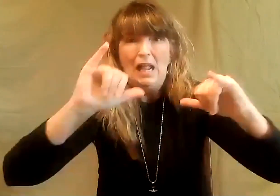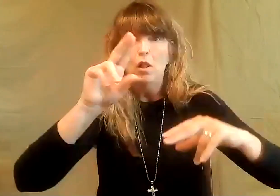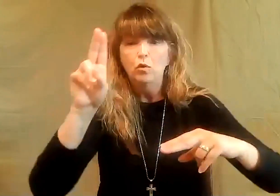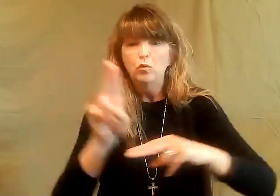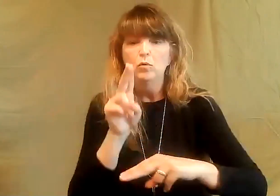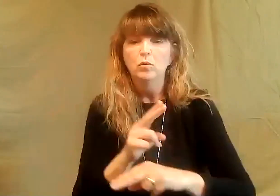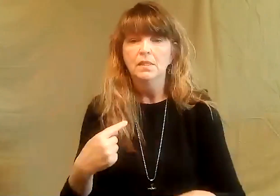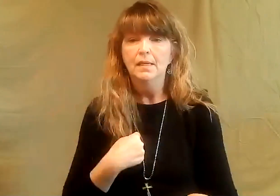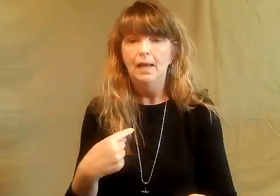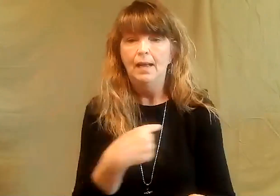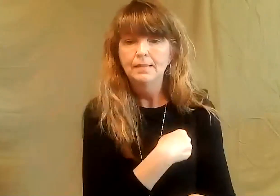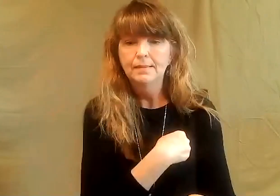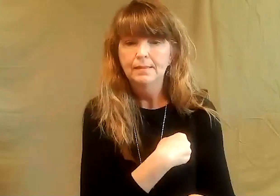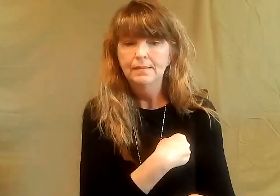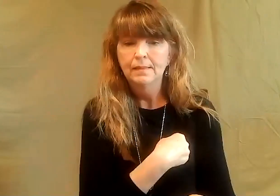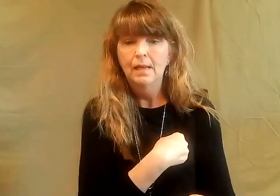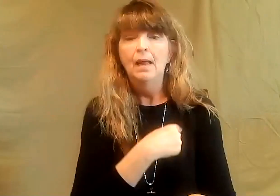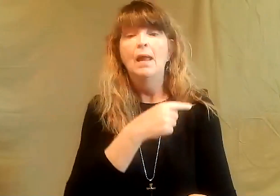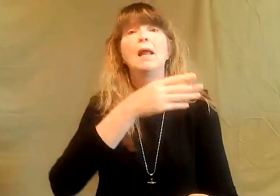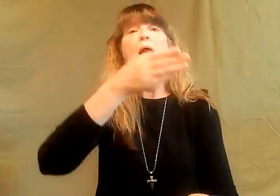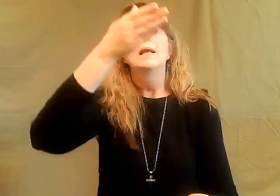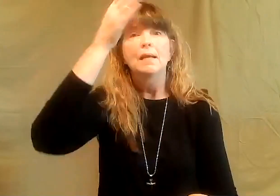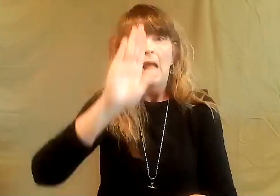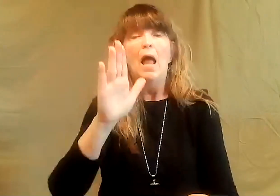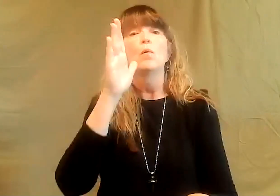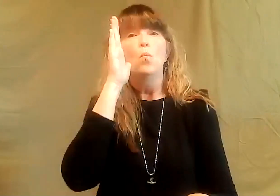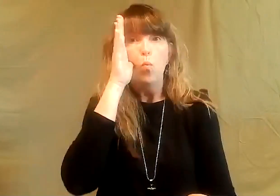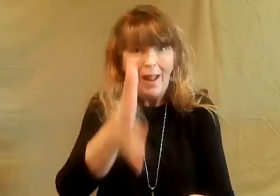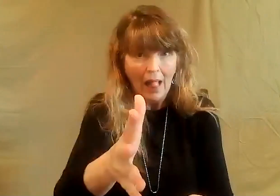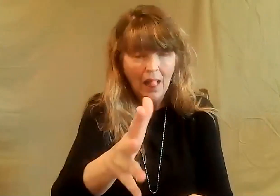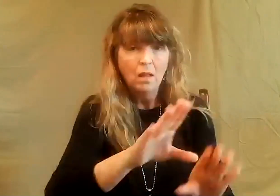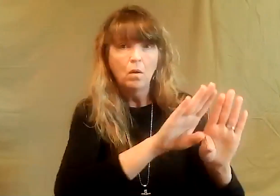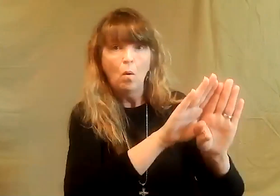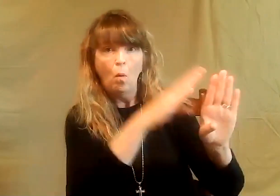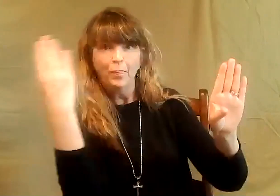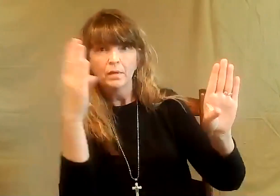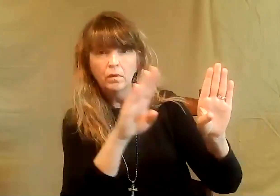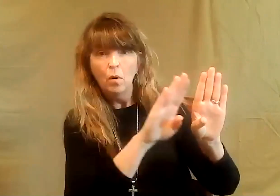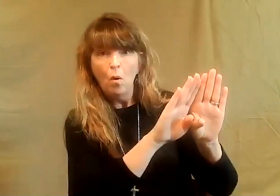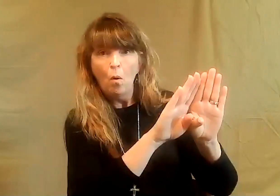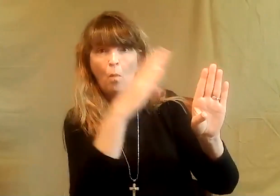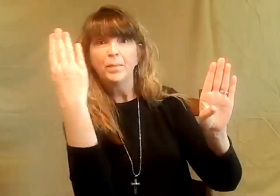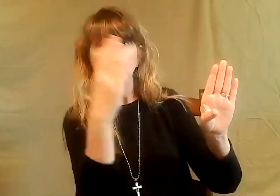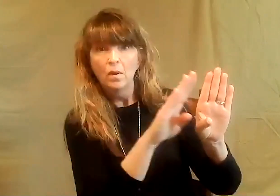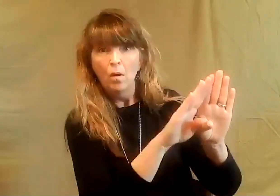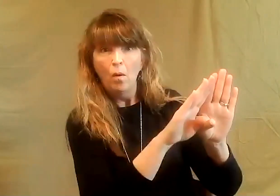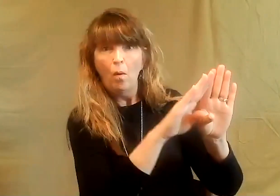god can still use us and god will open